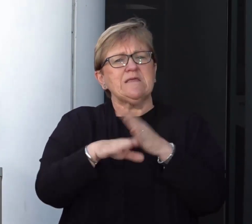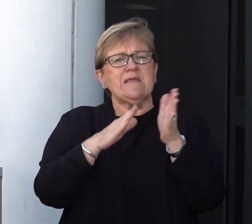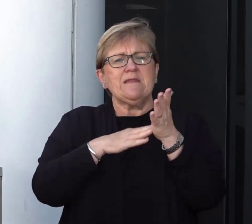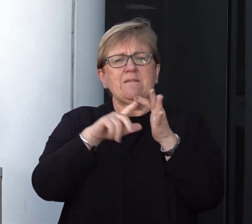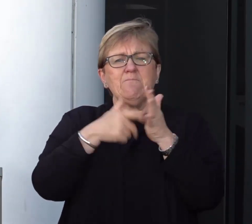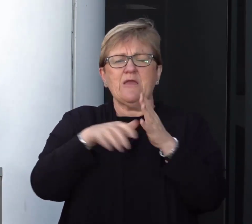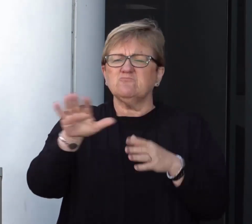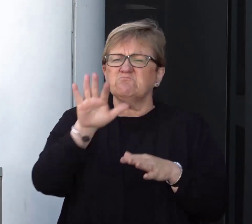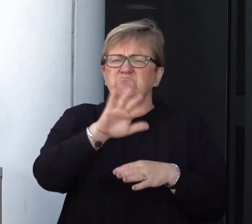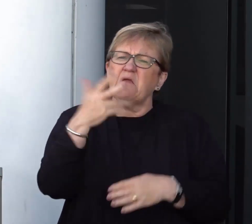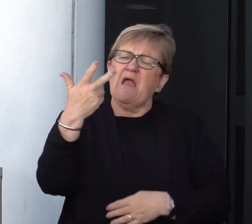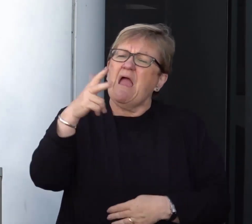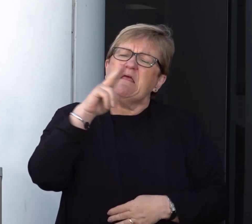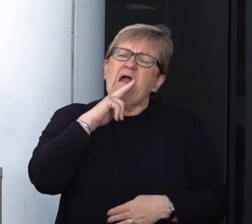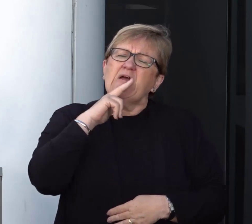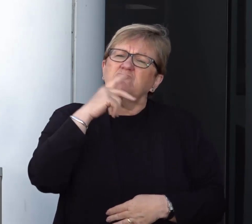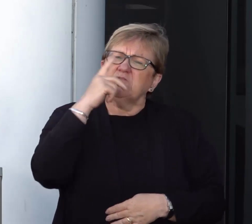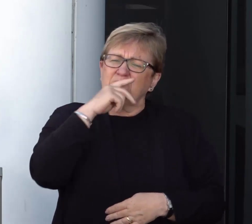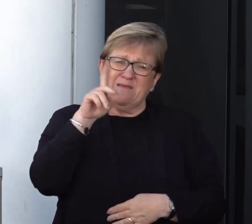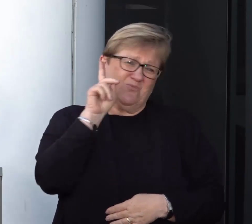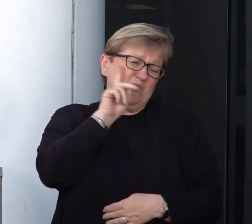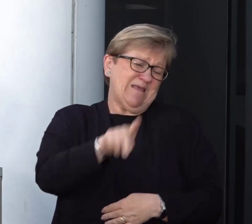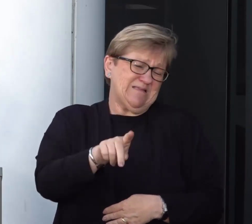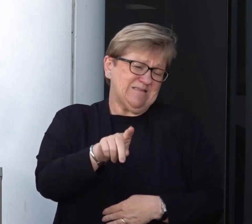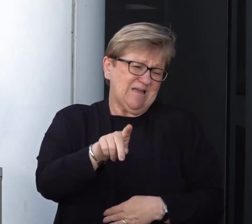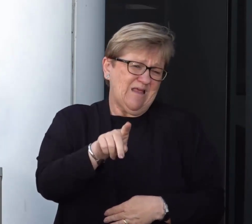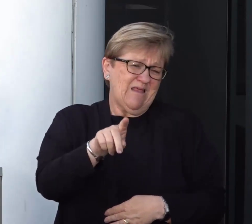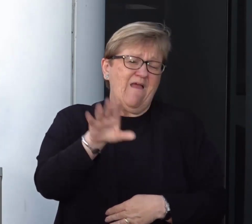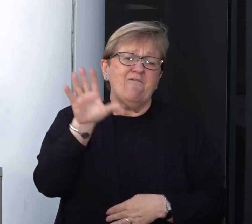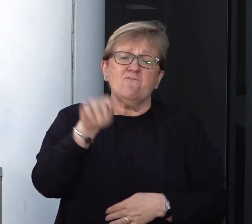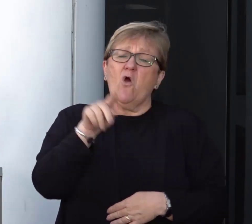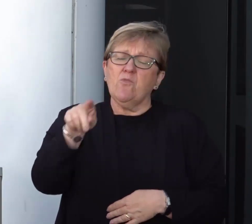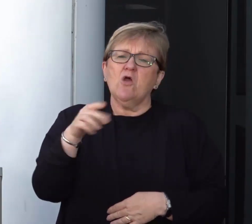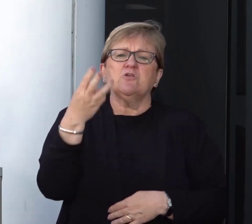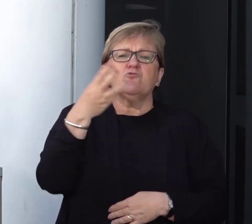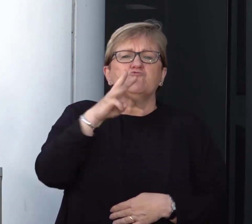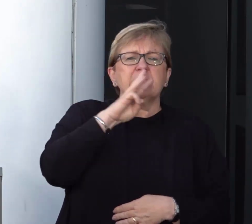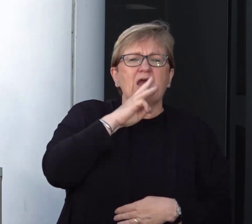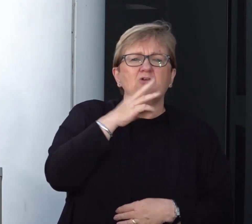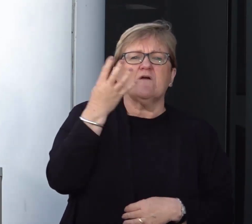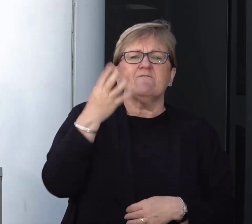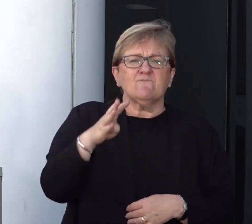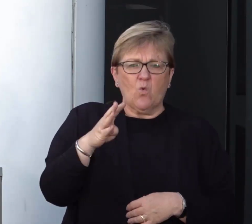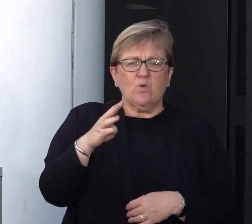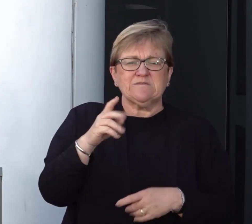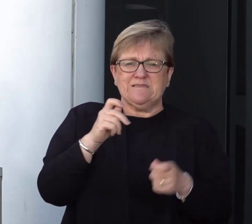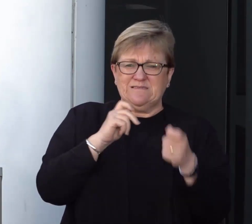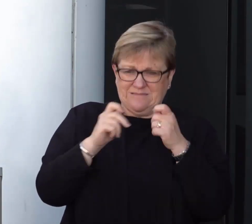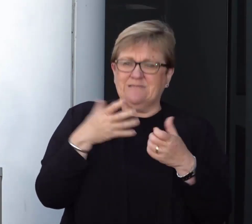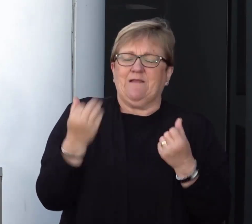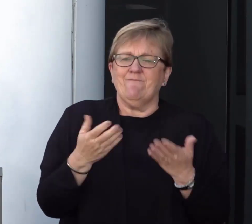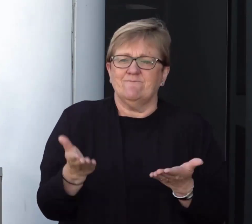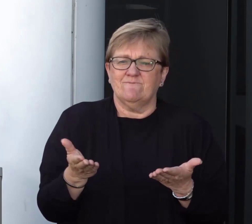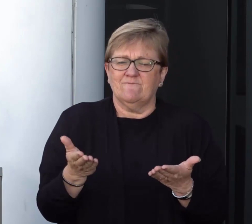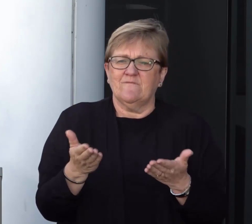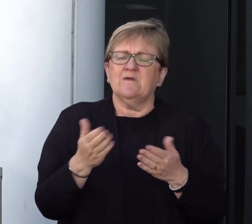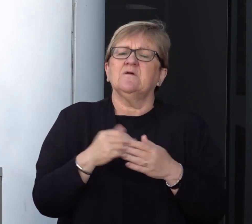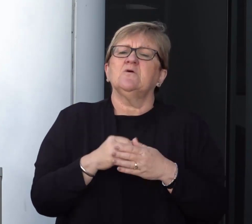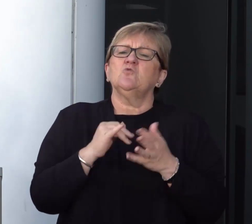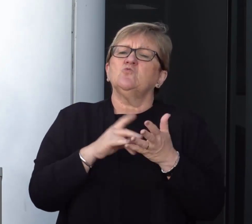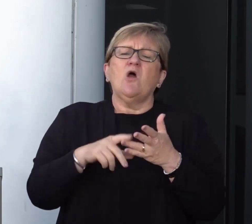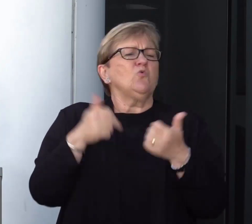metropolitan area we've seen about 800 patients yesterday and of those 340 were tested. So